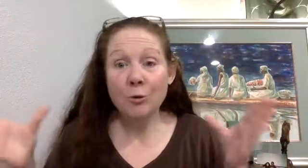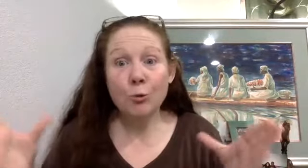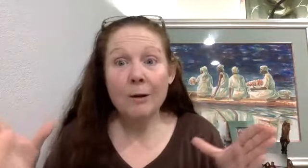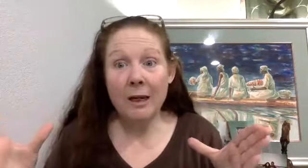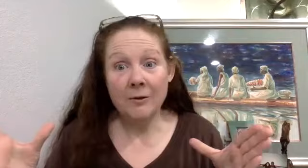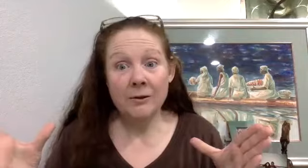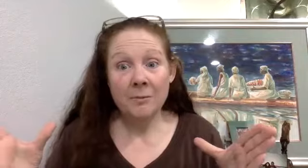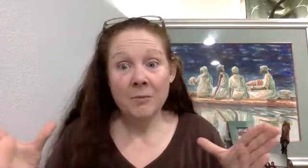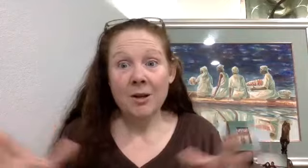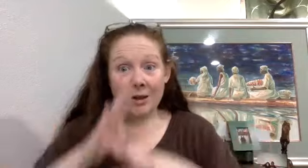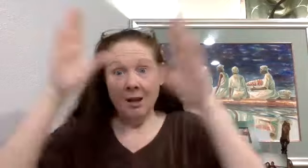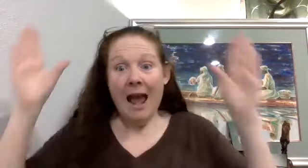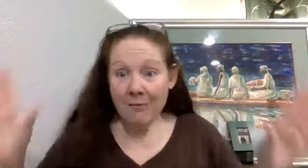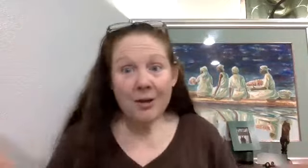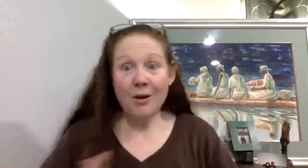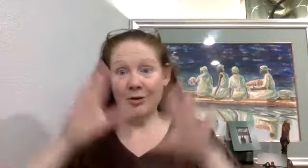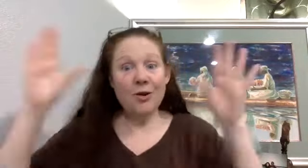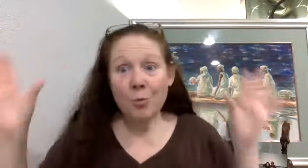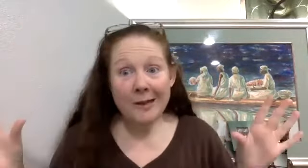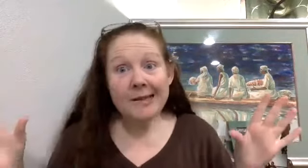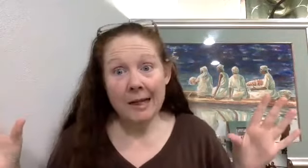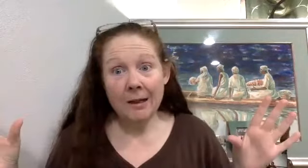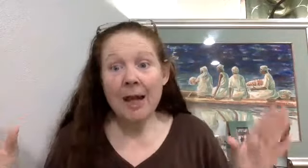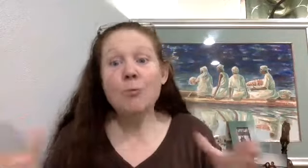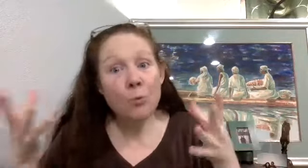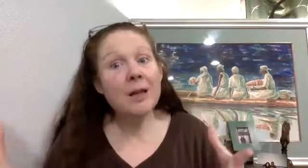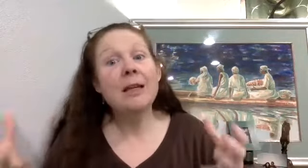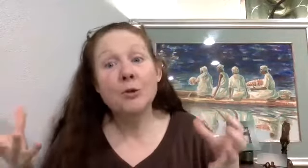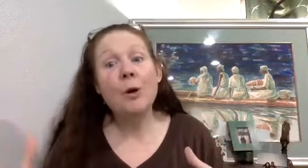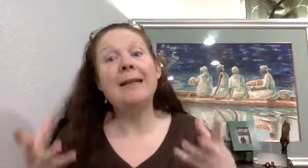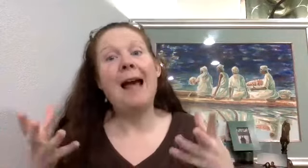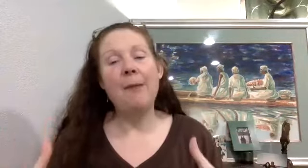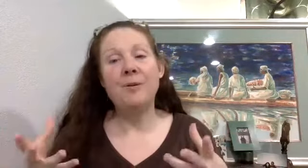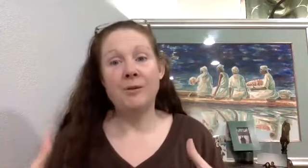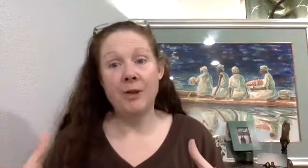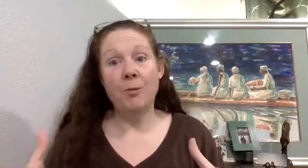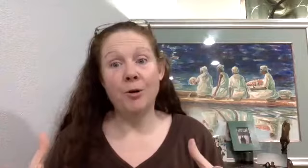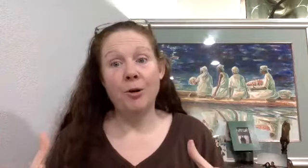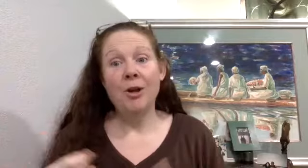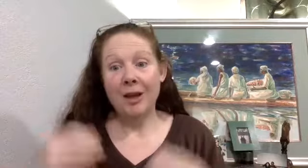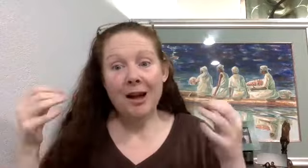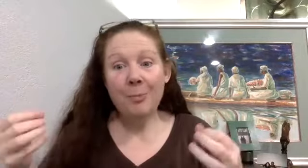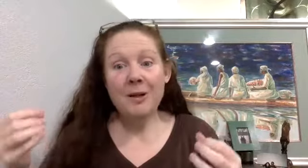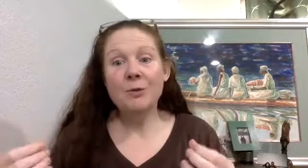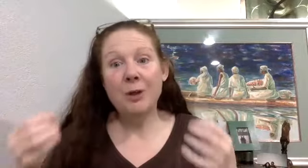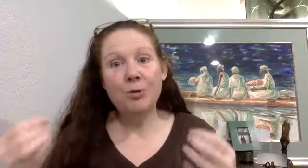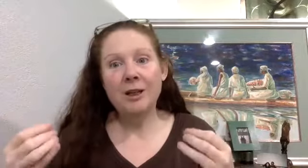three weeks that, you know, there's no more Disney. It really is going to happen this summer. That companies that we believe